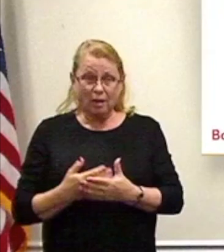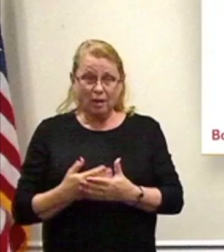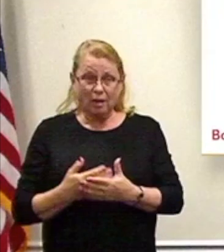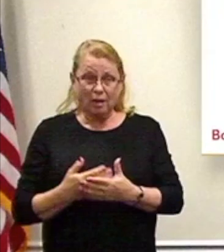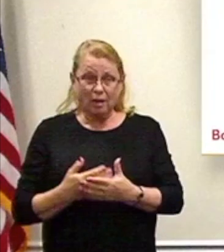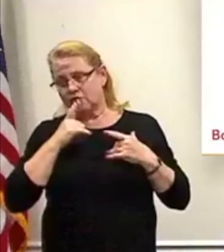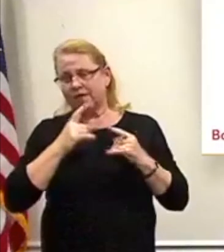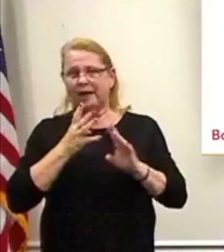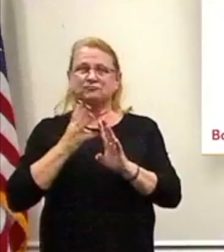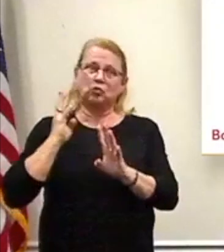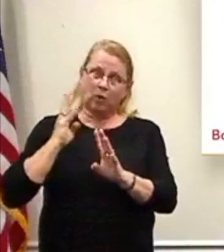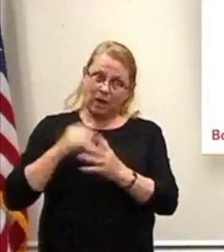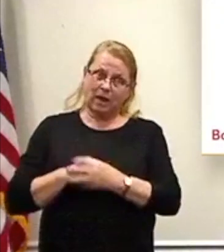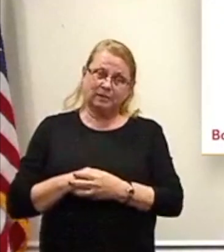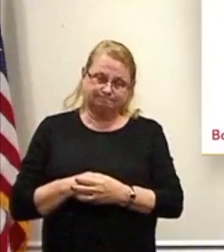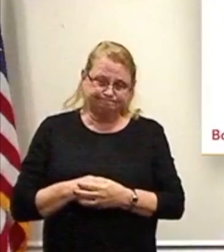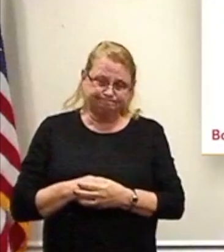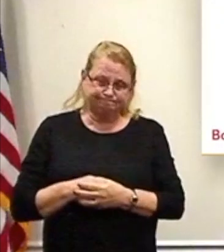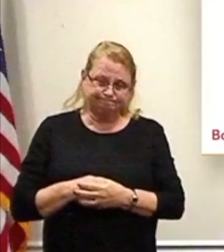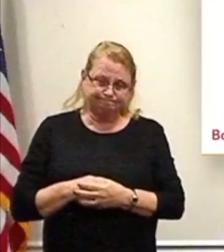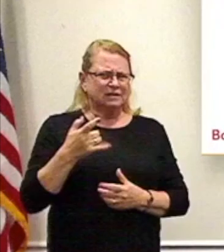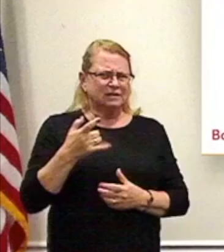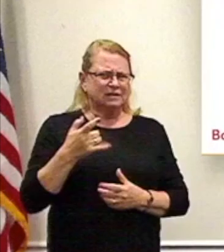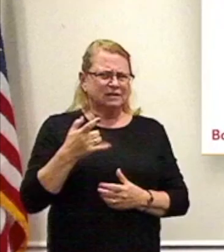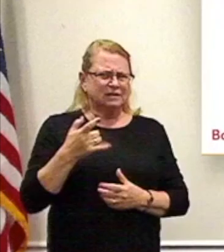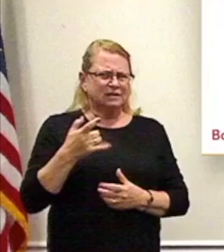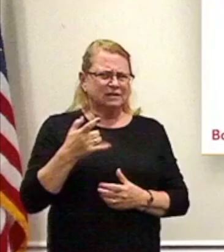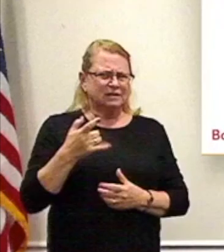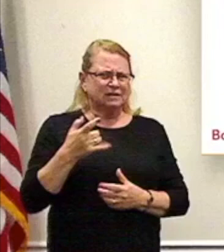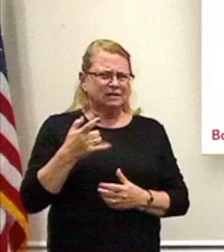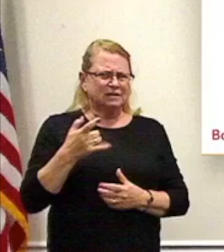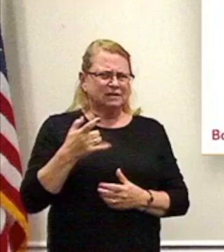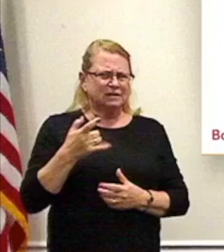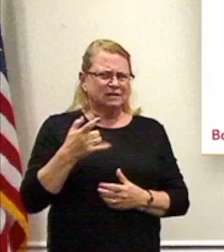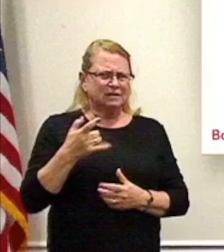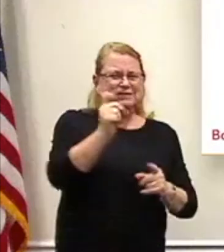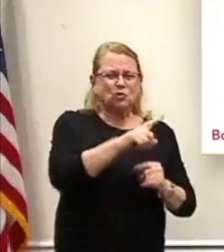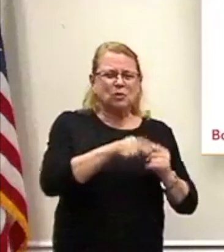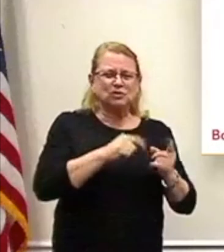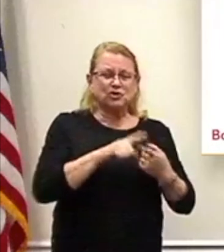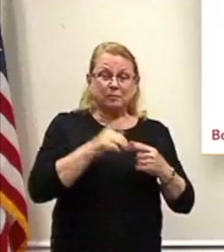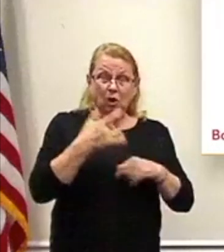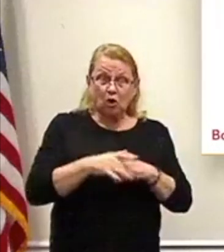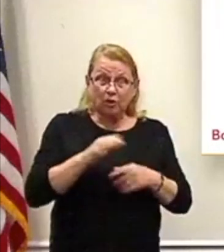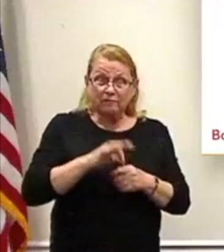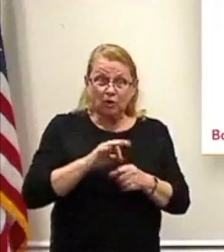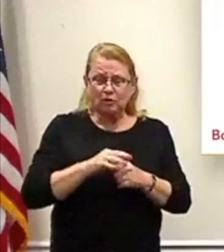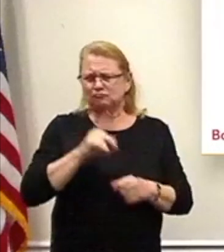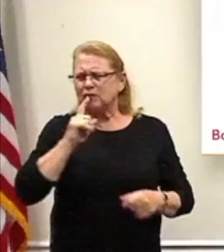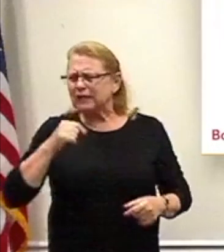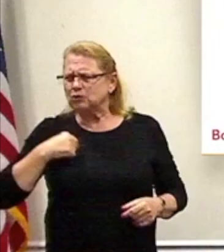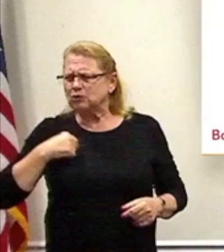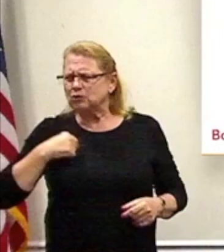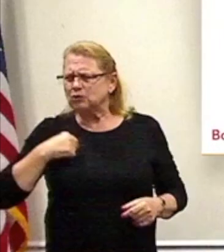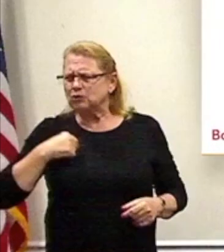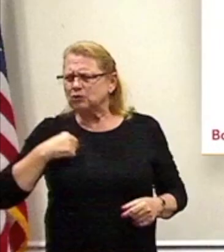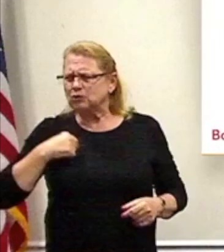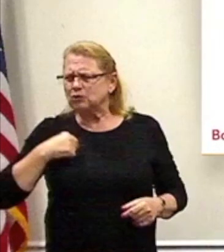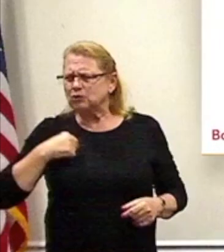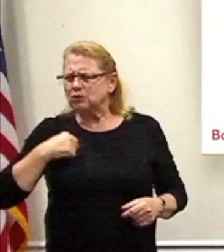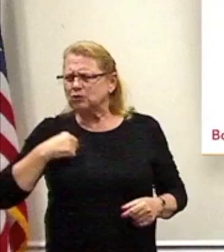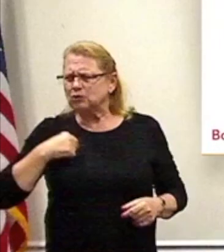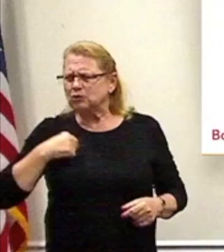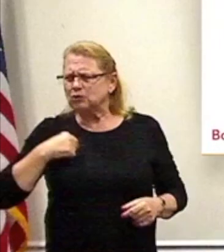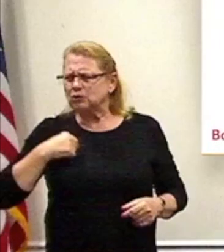To that point, Gina – is it Gina Lee? Asked a question regarding early voting. Do I really think people should be voting in these long lines?